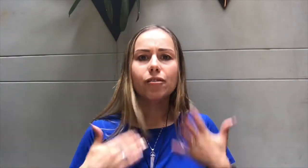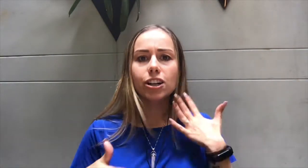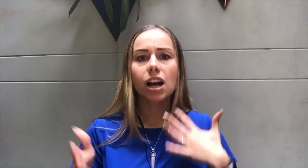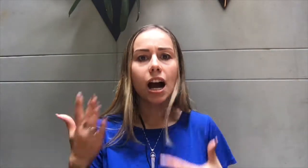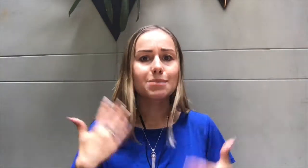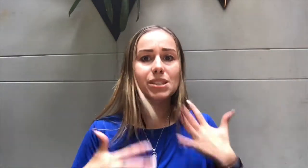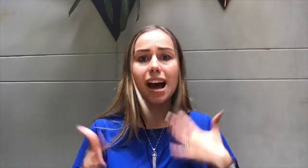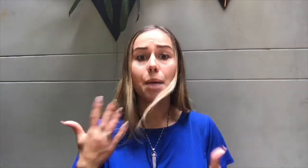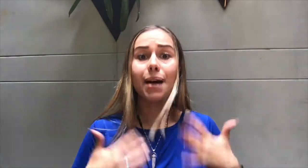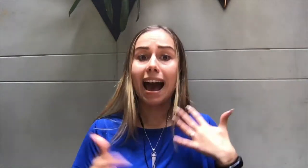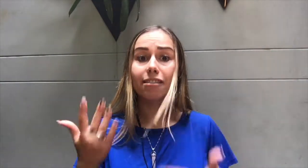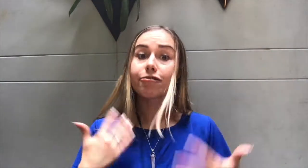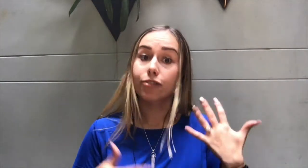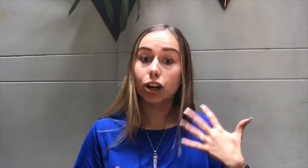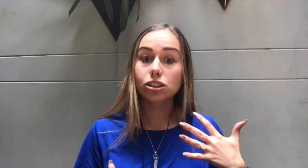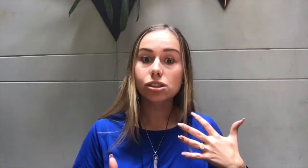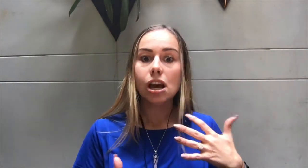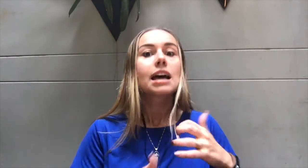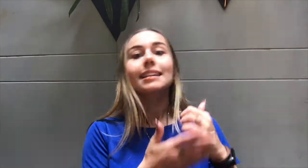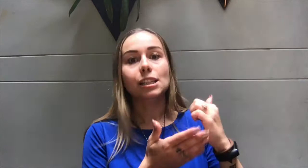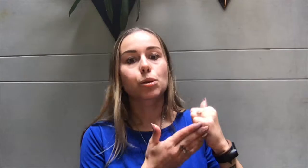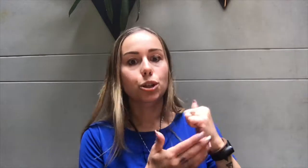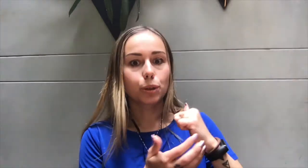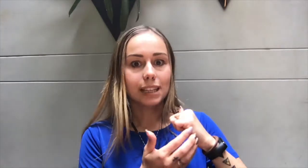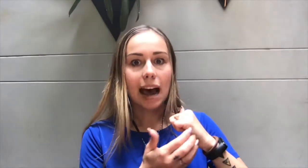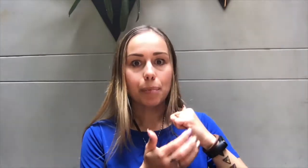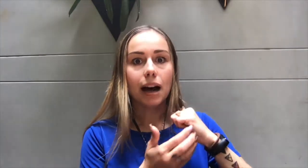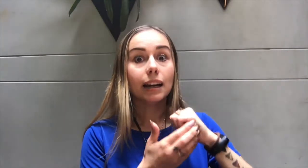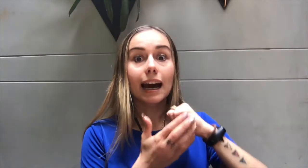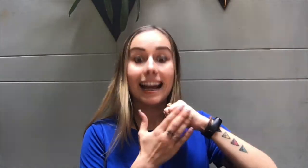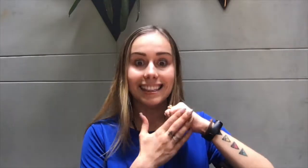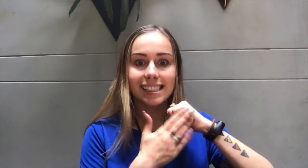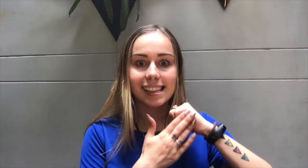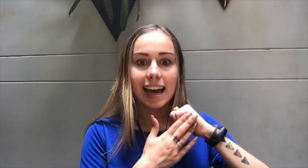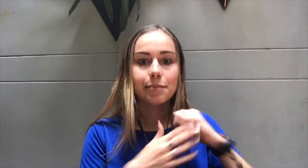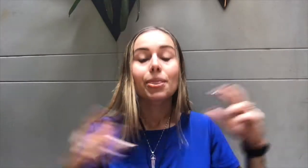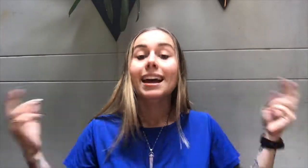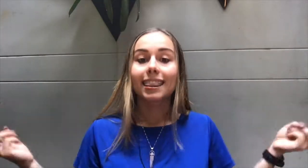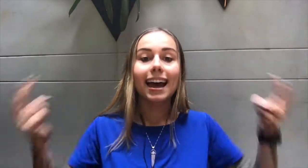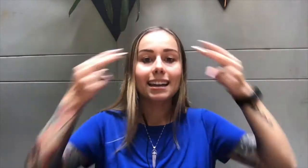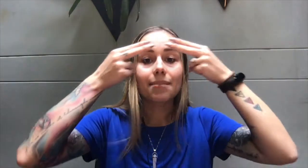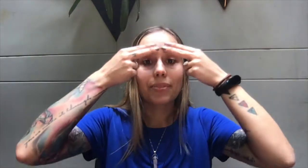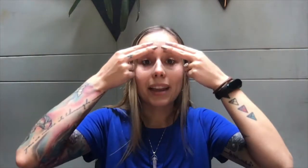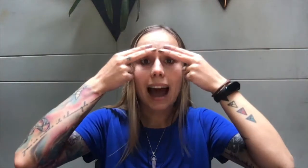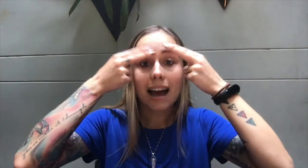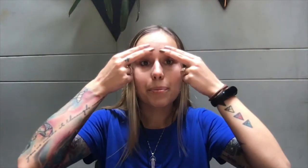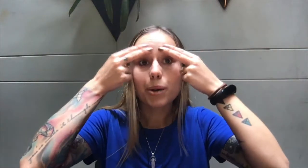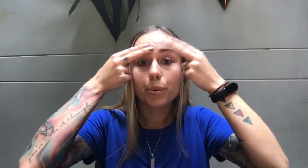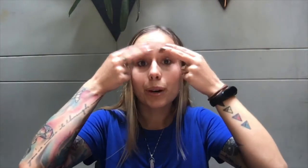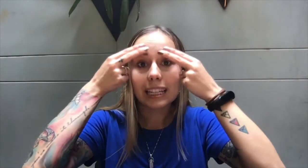comes up at first. That's what you will tap on on this side. Then eyebrow point,